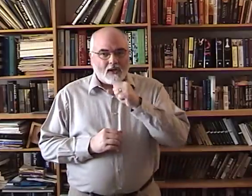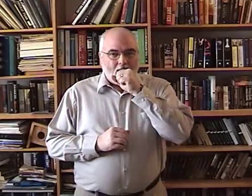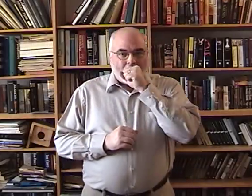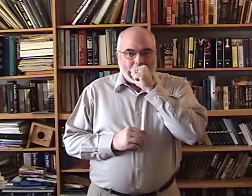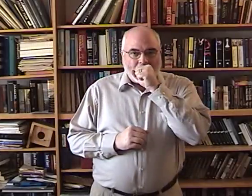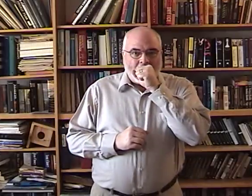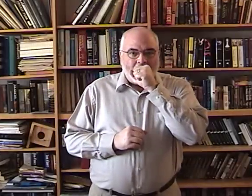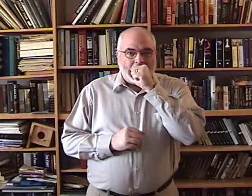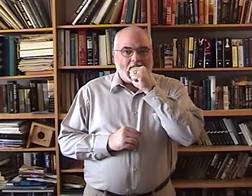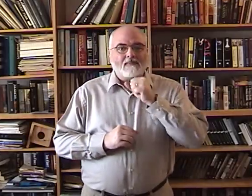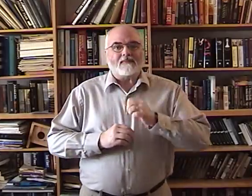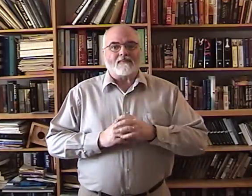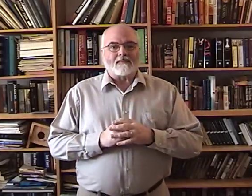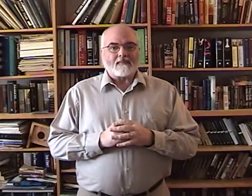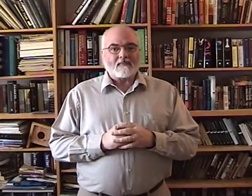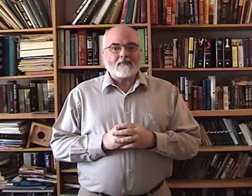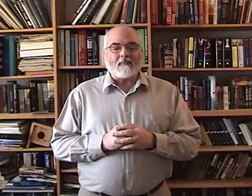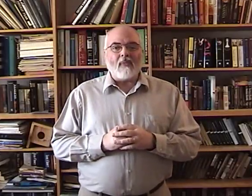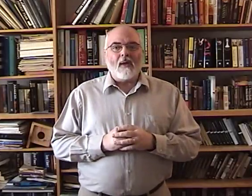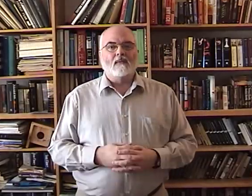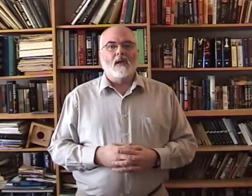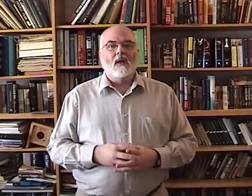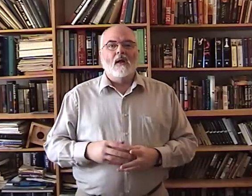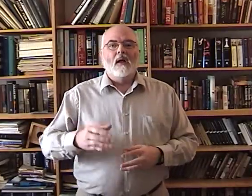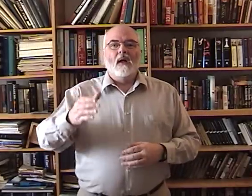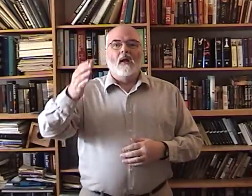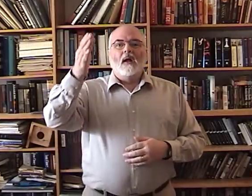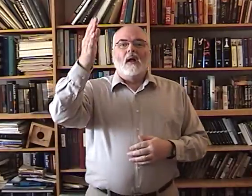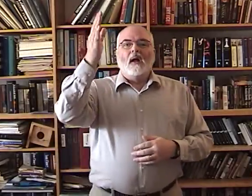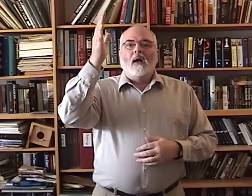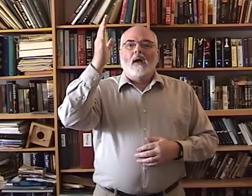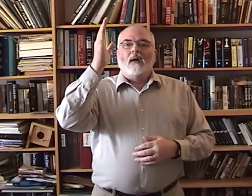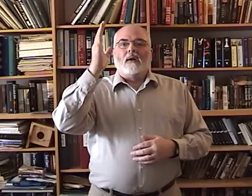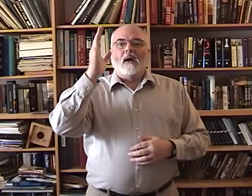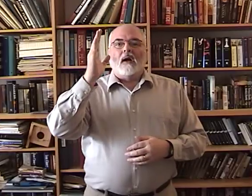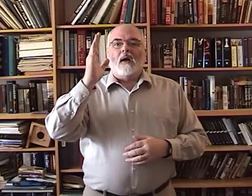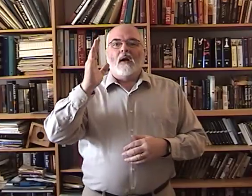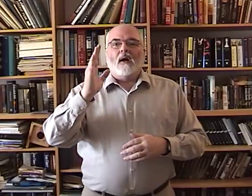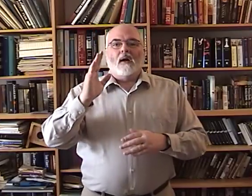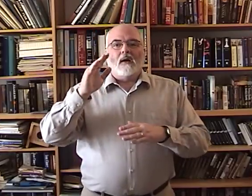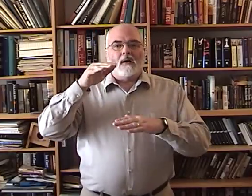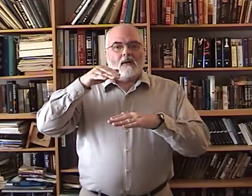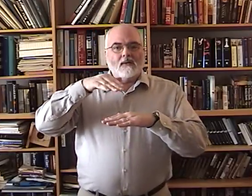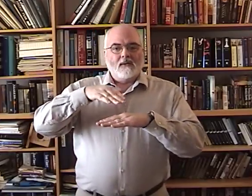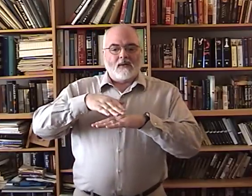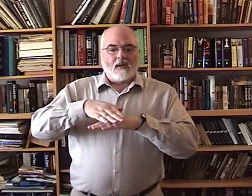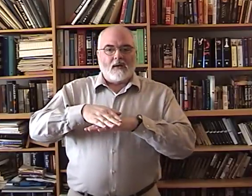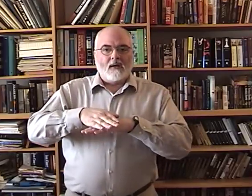God sent